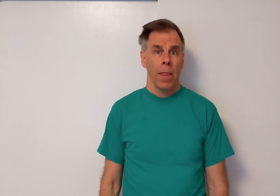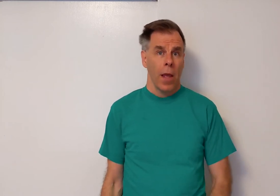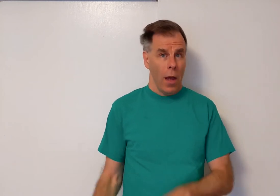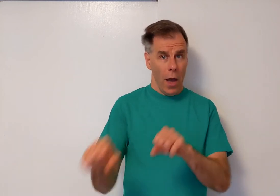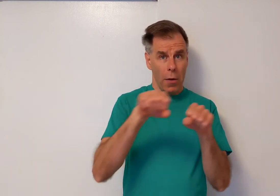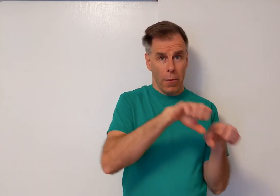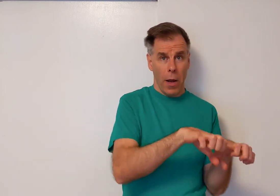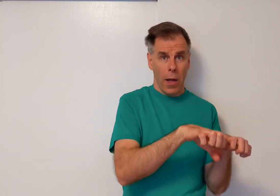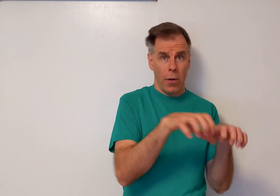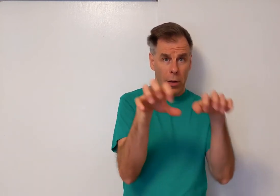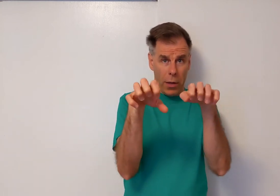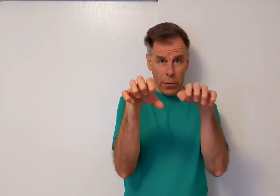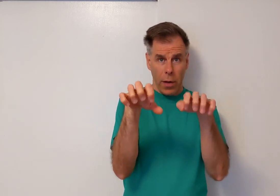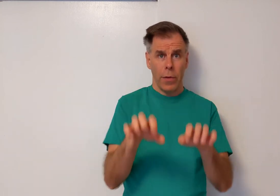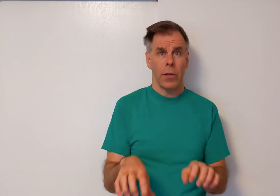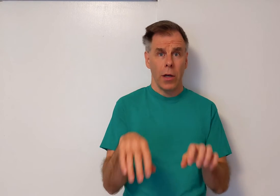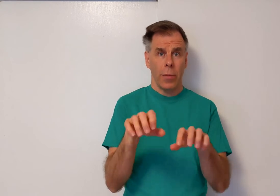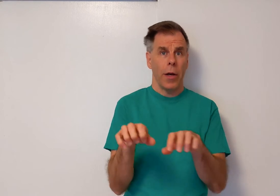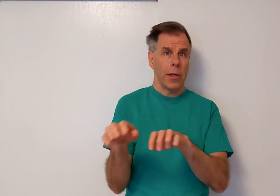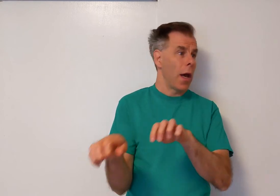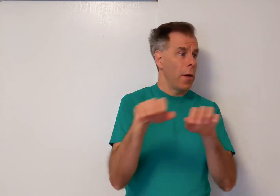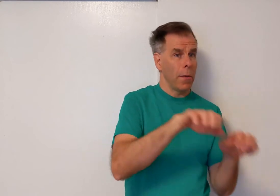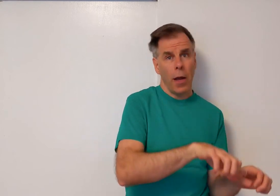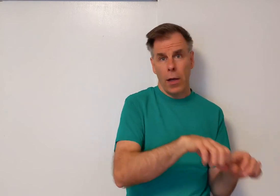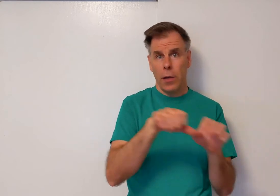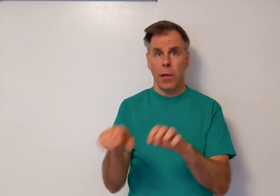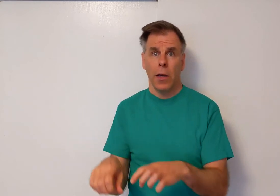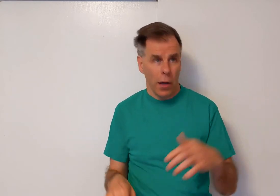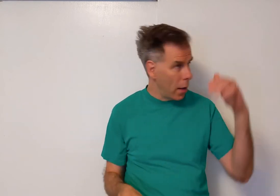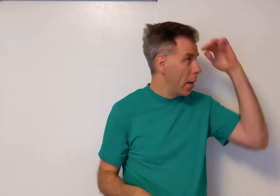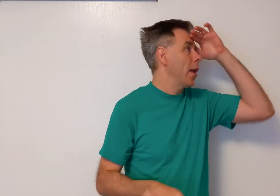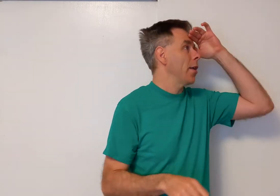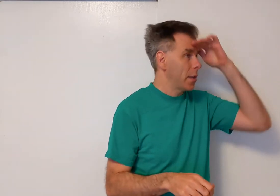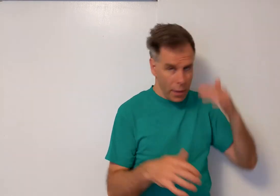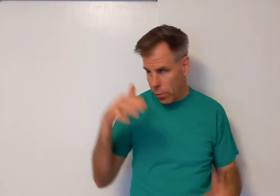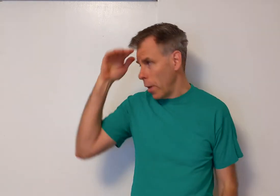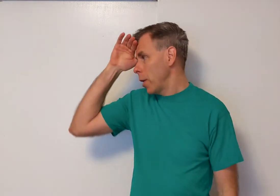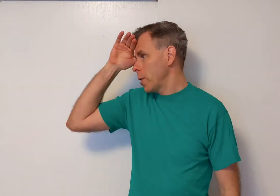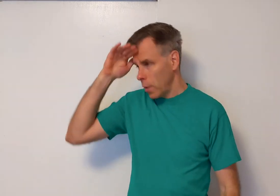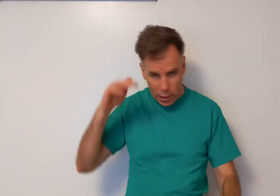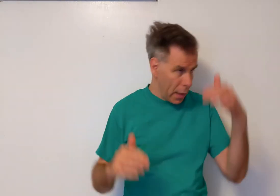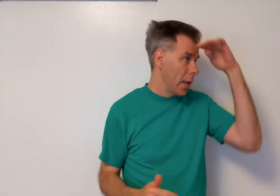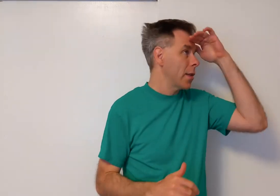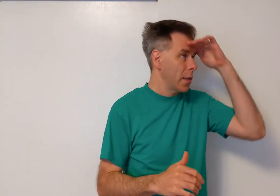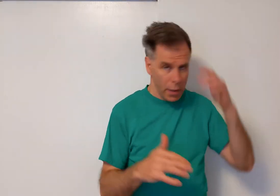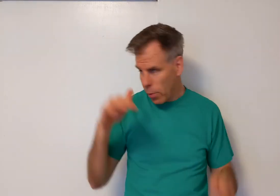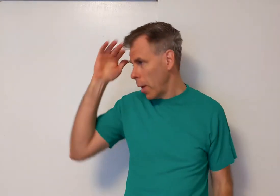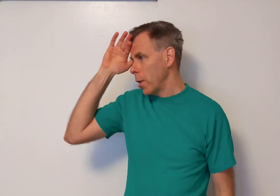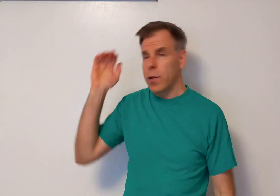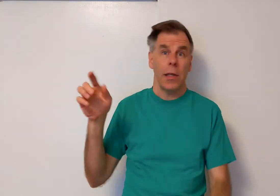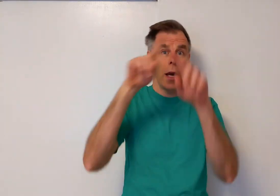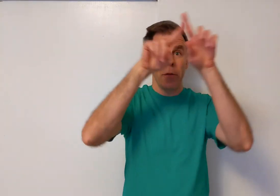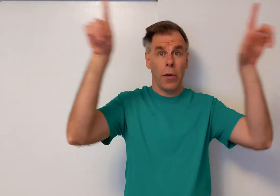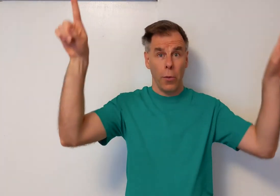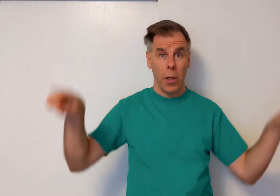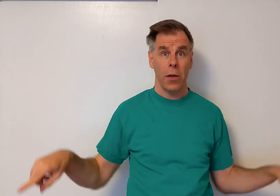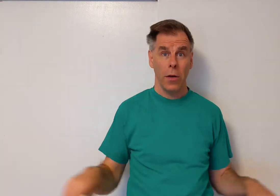I ride in the car and I see what I see. I see what I see out the window.